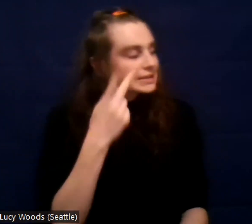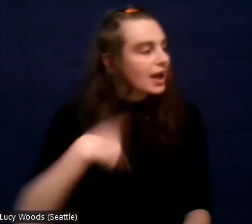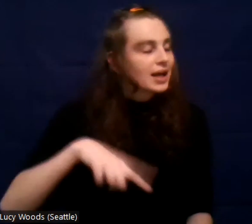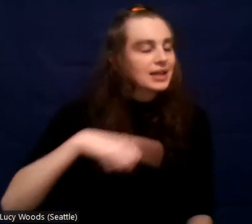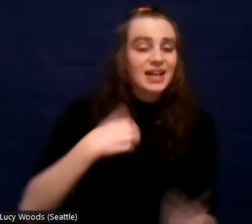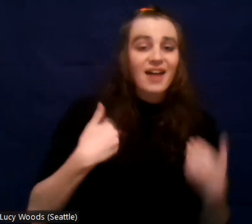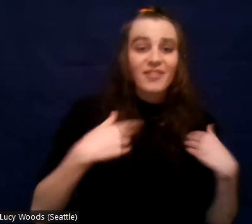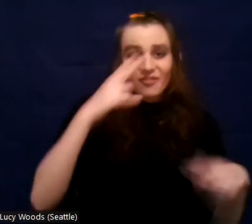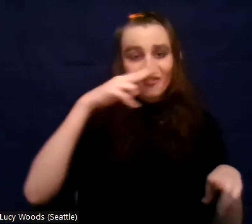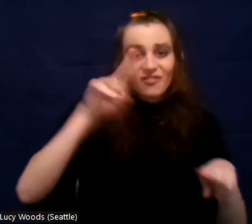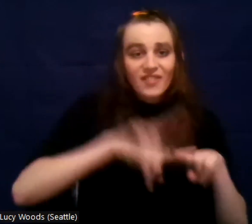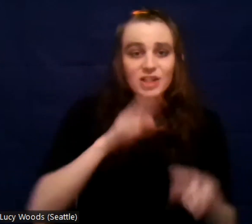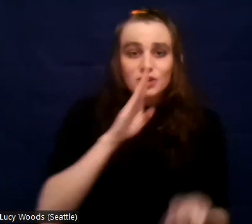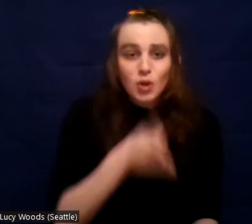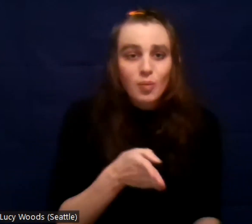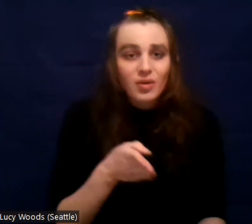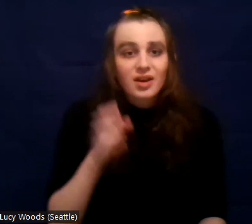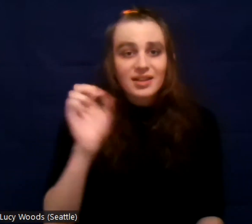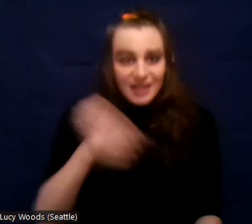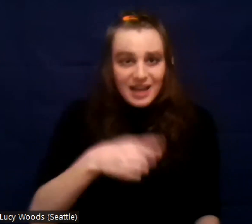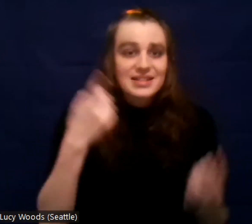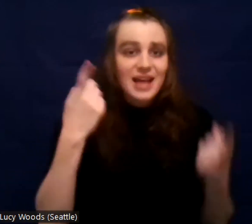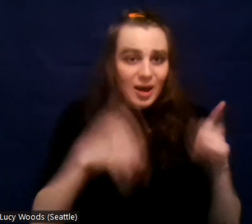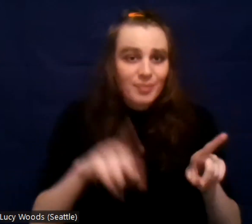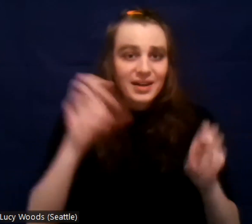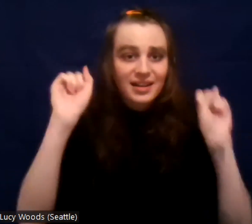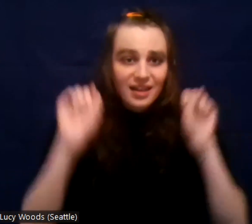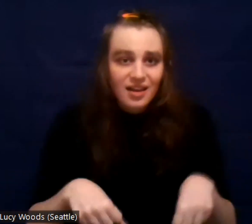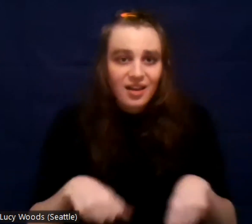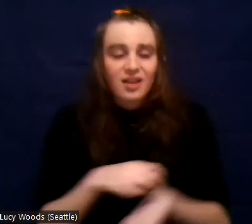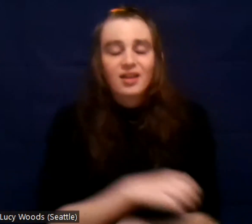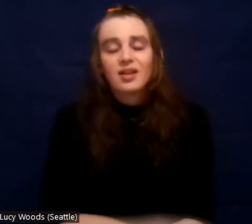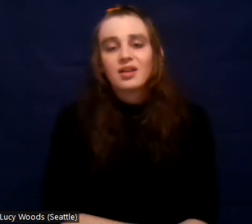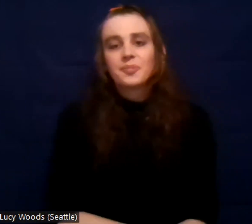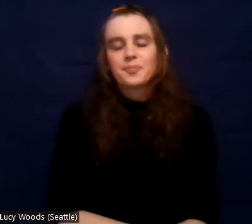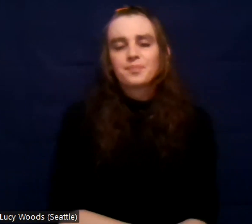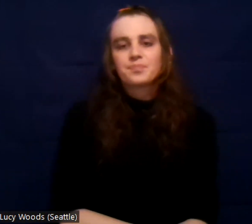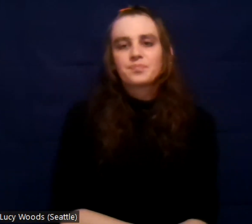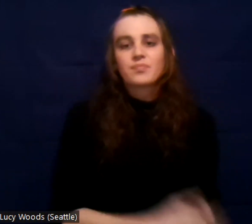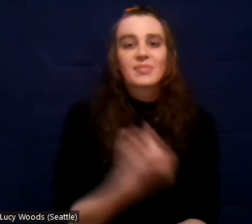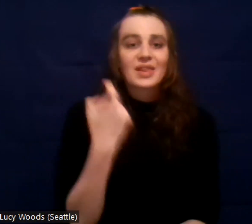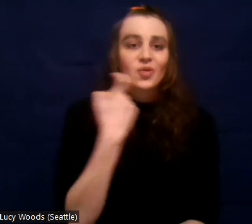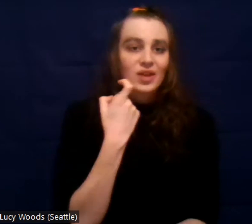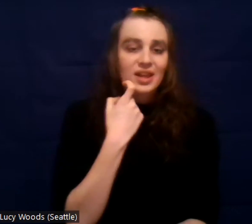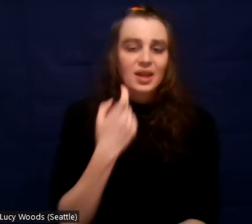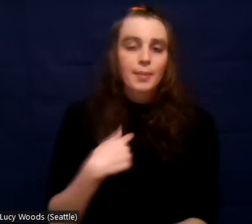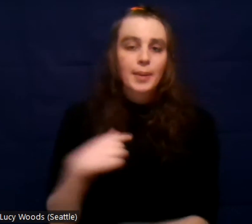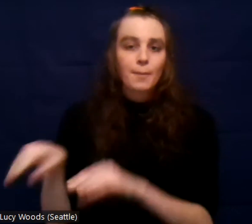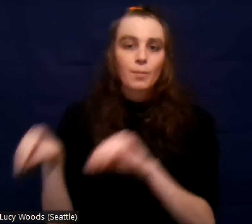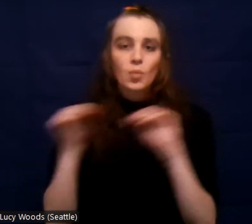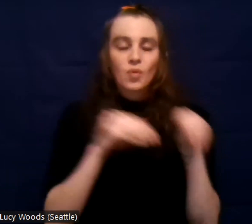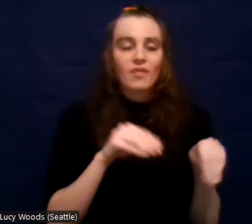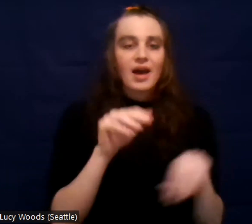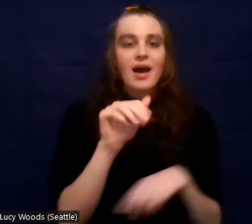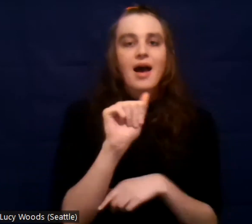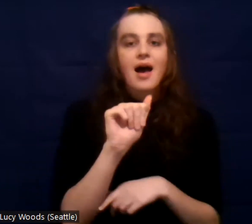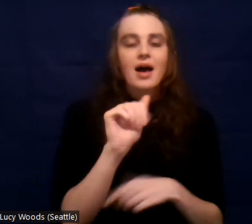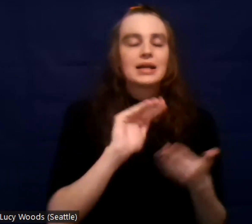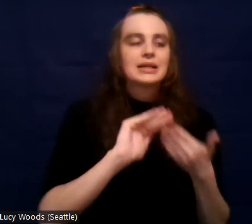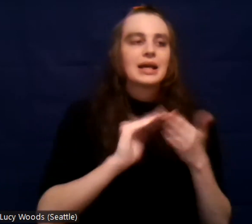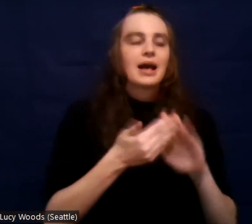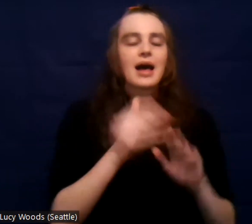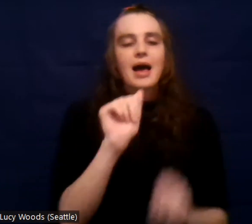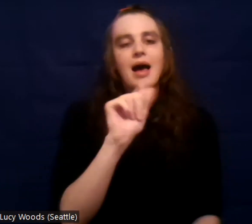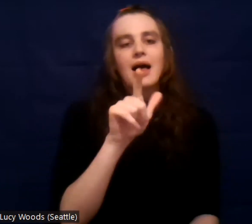realize like, this is an actual thing. I recently moved to Alexandria. Um, last month we've